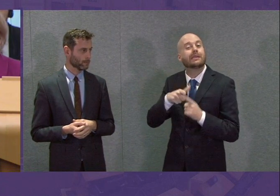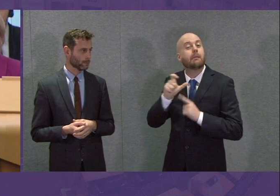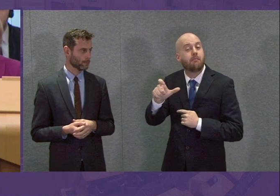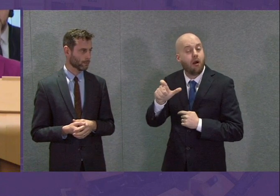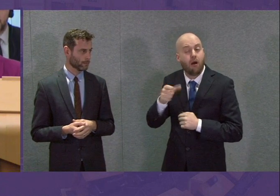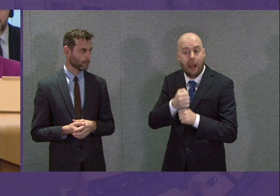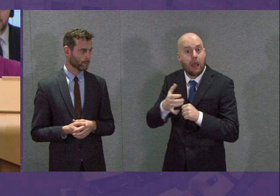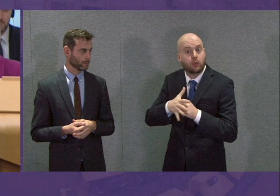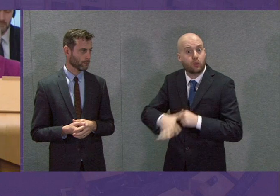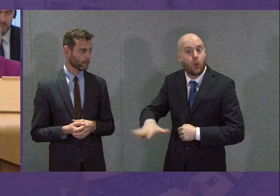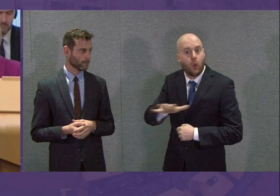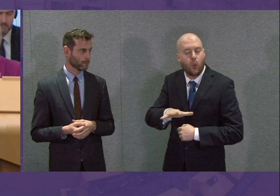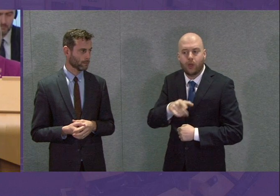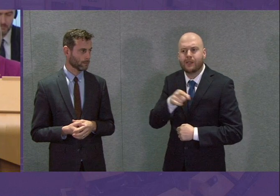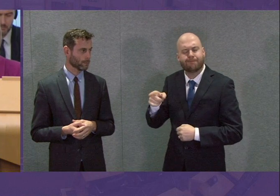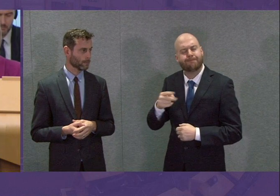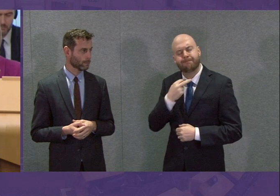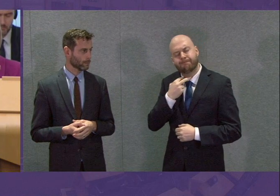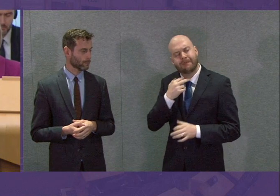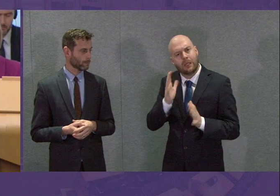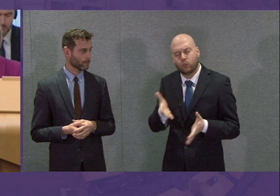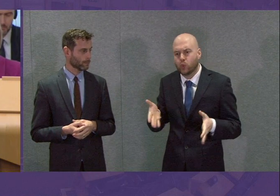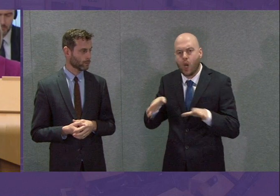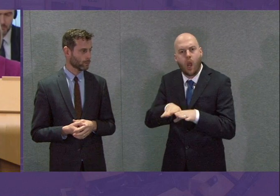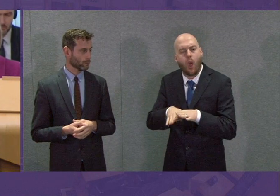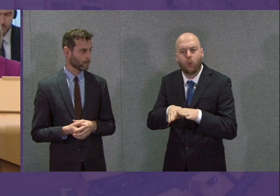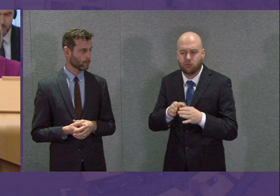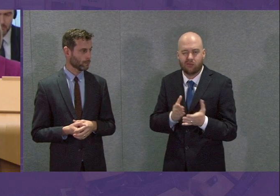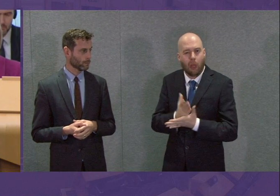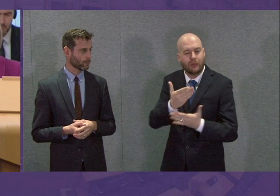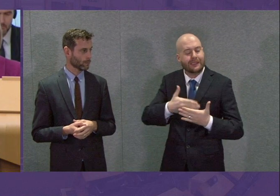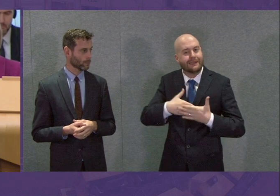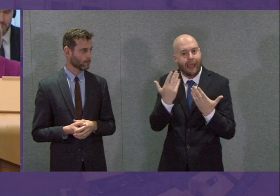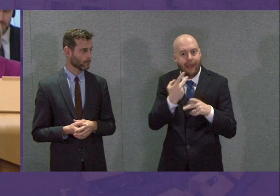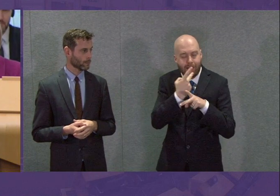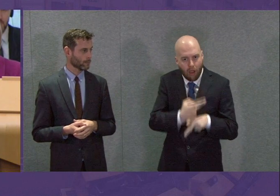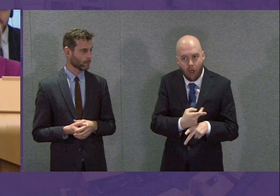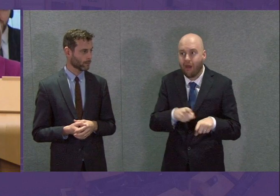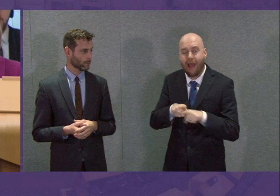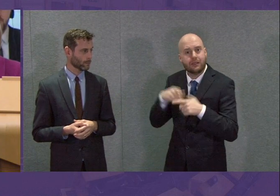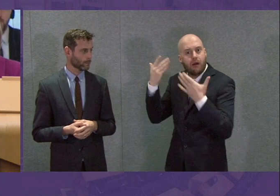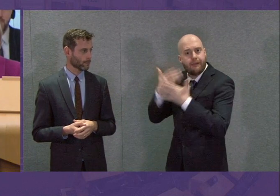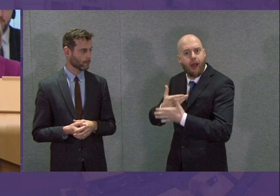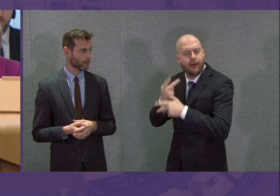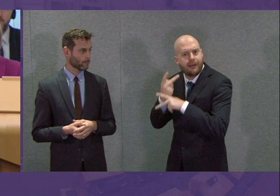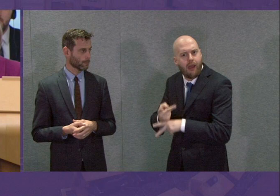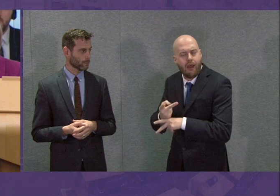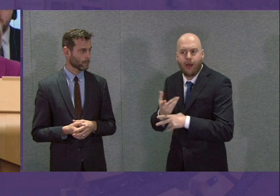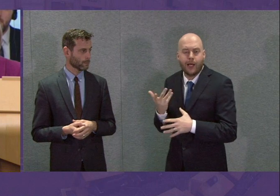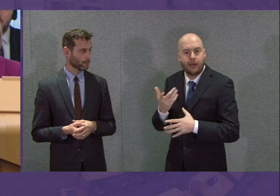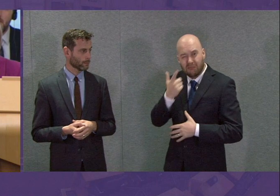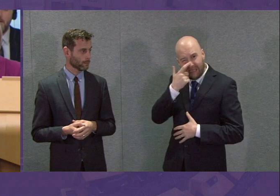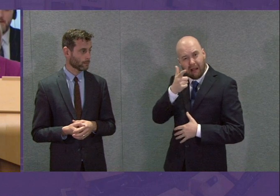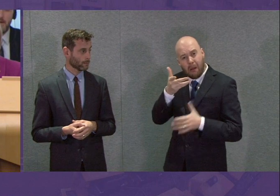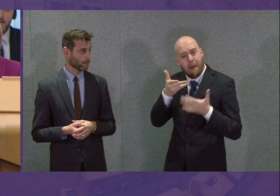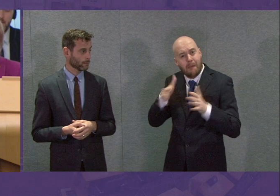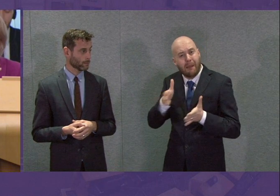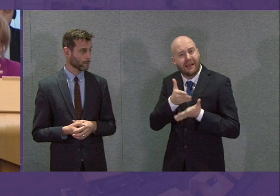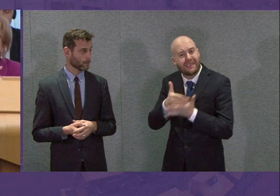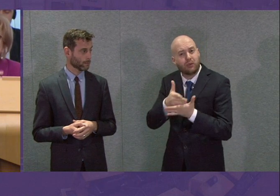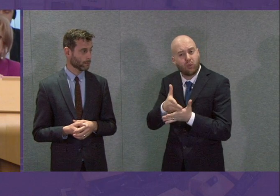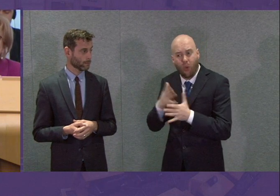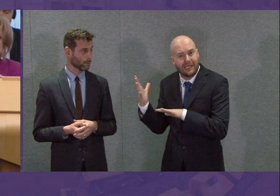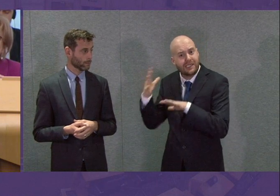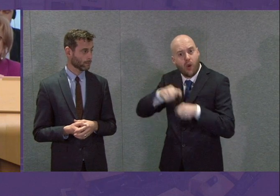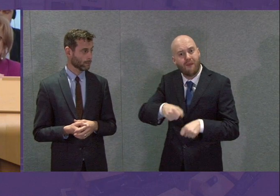close both daytime and nighttime care. Is the public sector able to take over some of this care that the third sector has